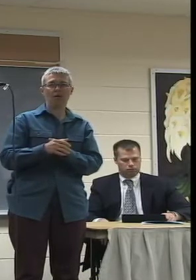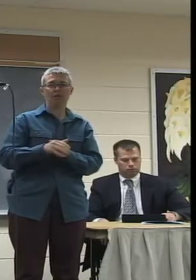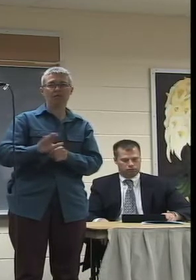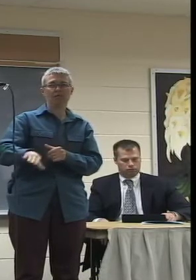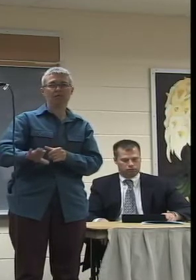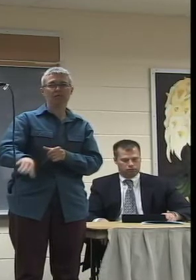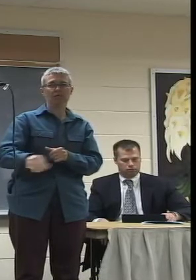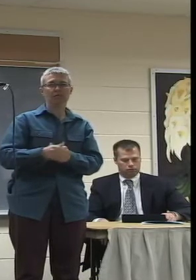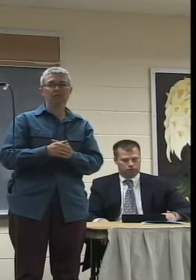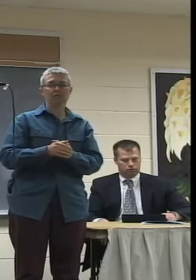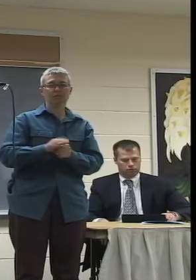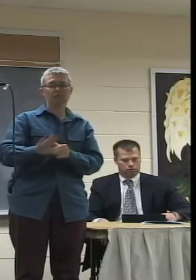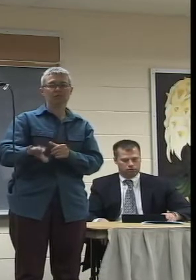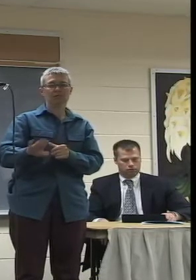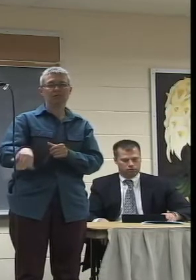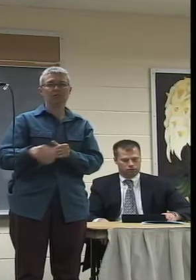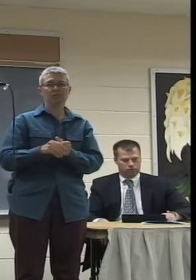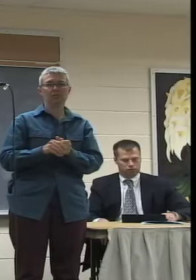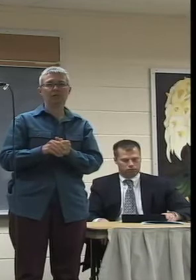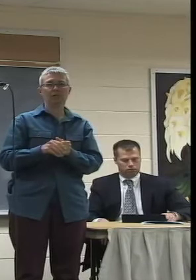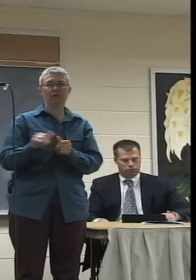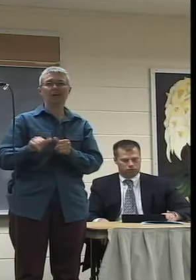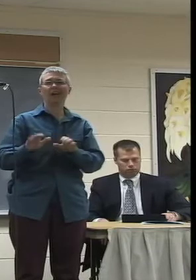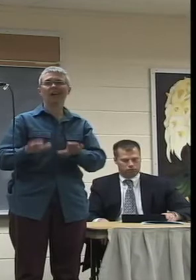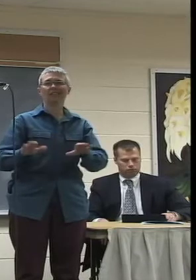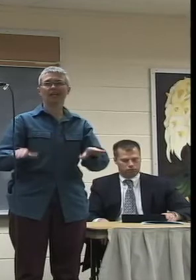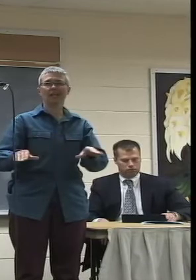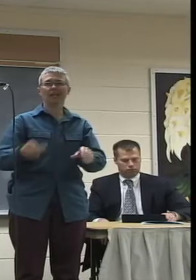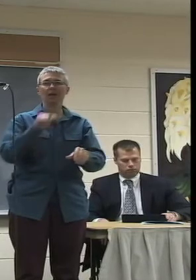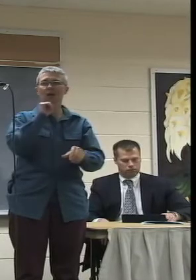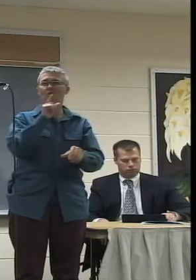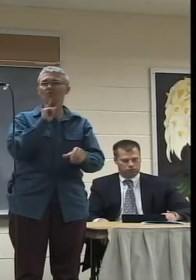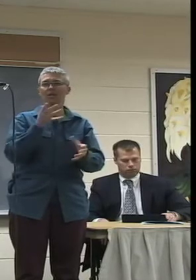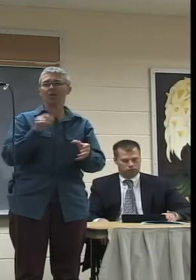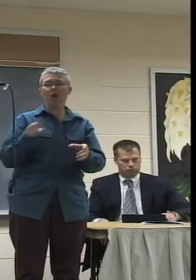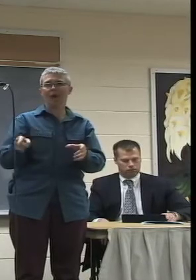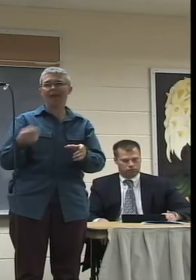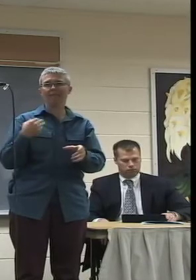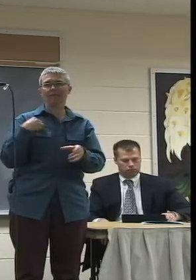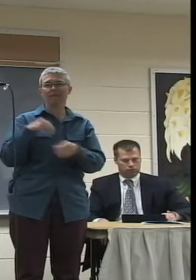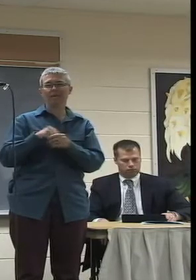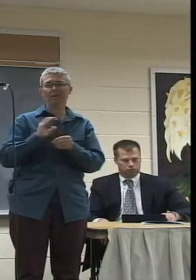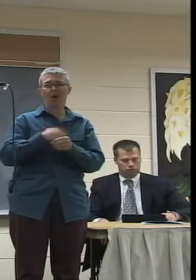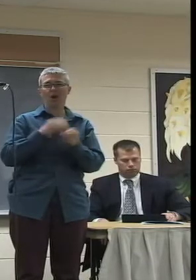child that you don't really want to have in your family.